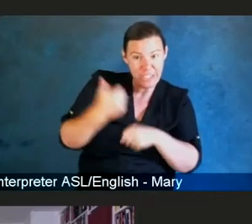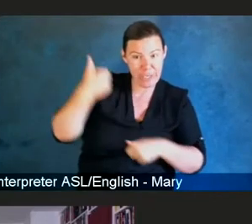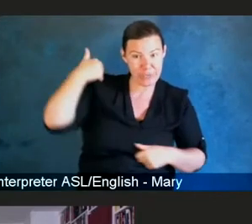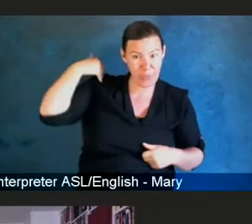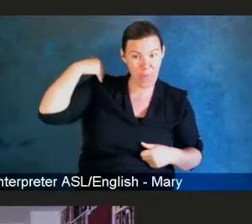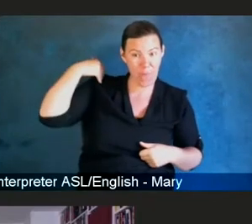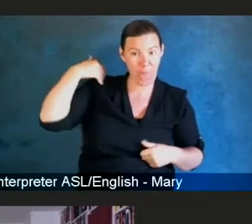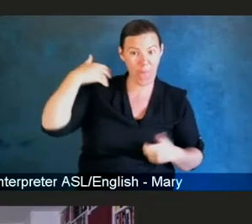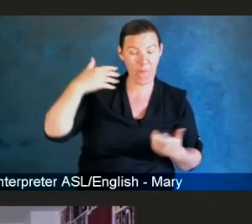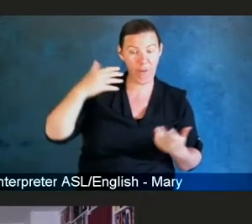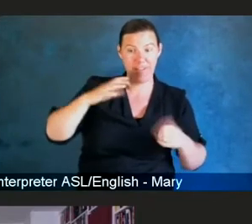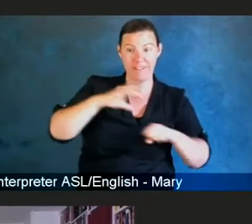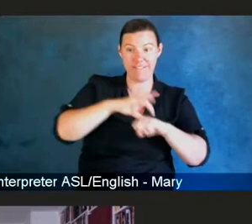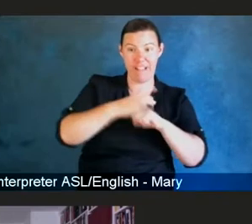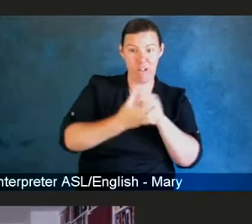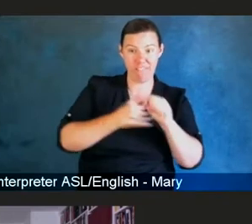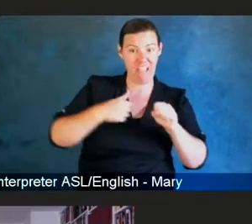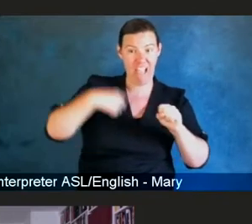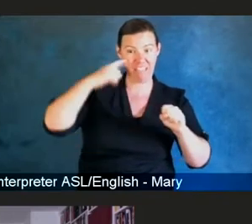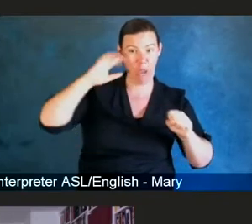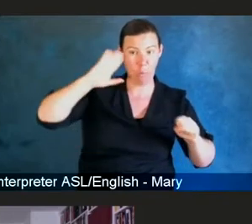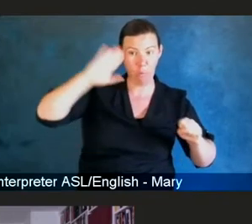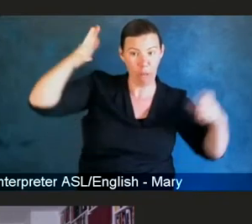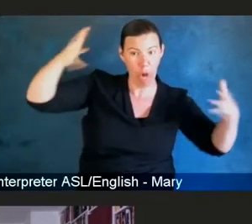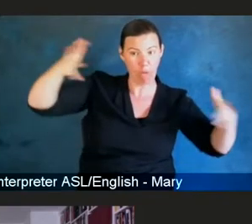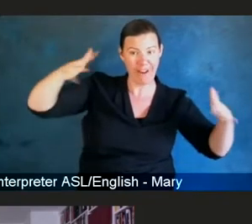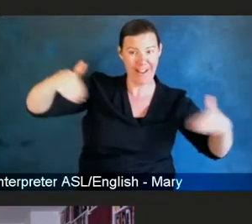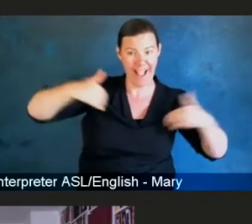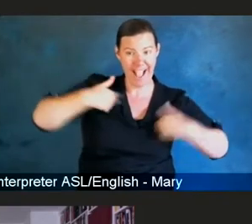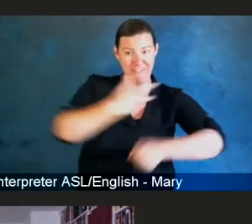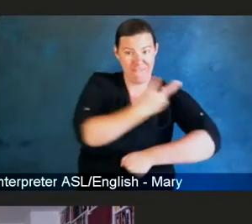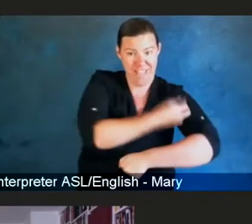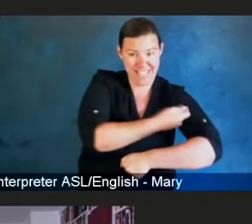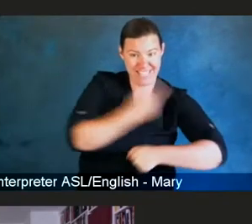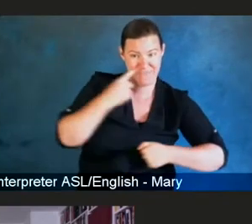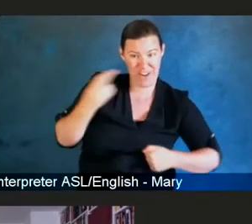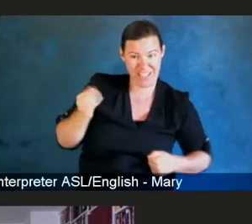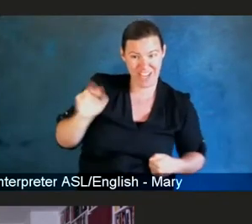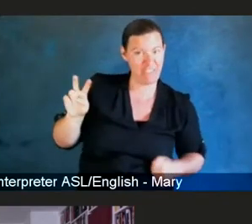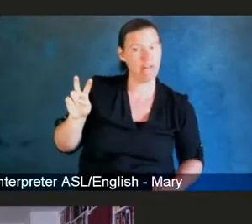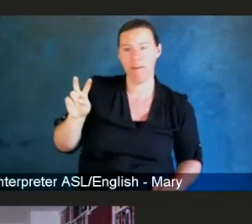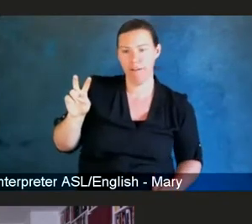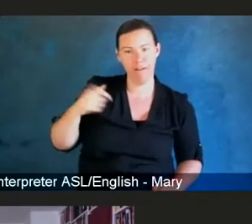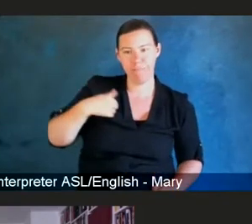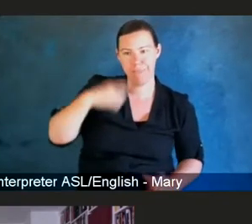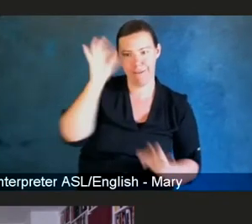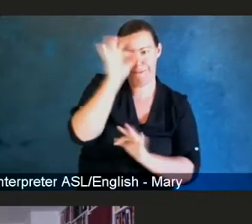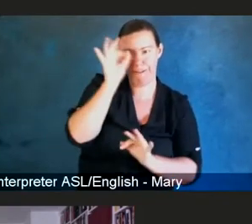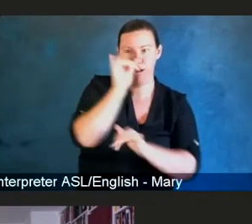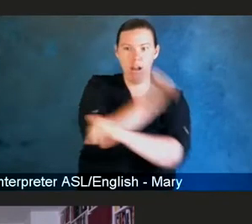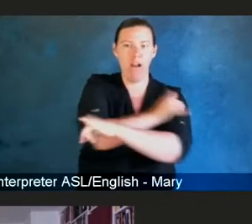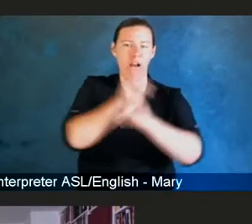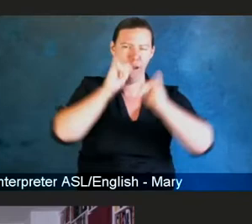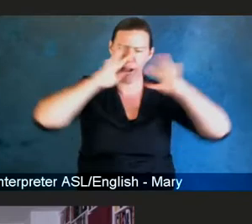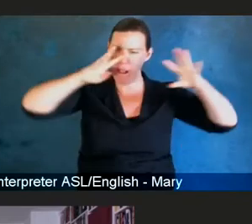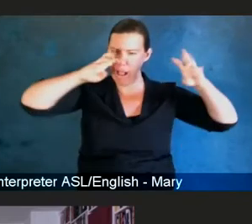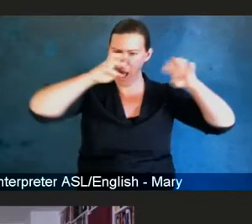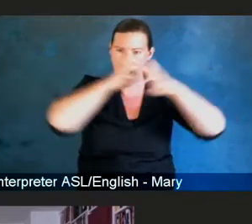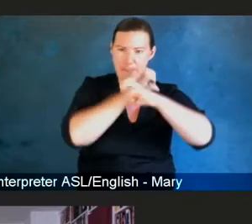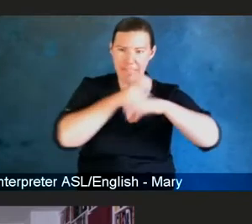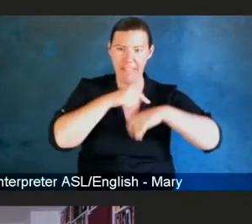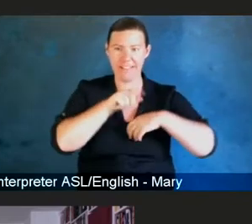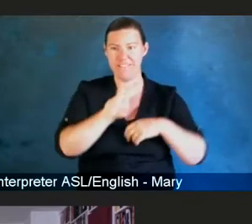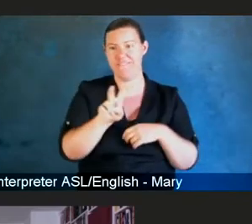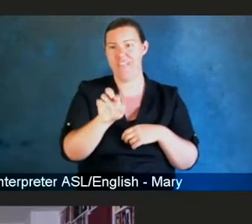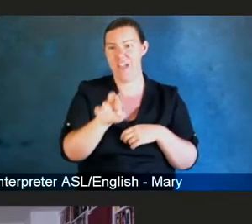developed an HIV vaccine. Little did I know about the complexities of the virus and the difficulties that